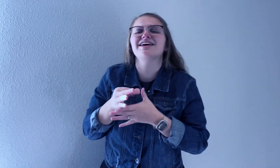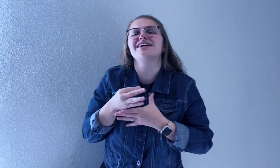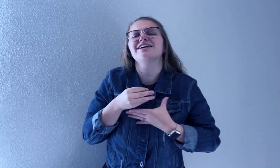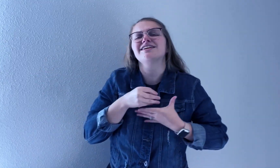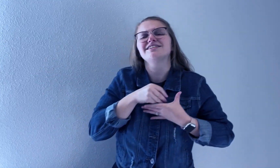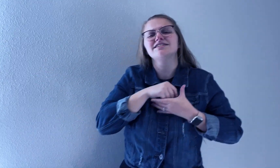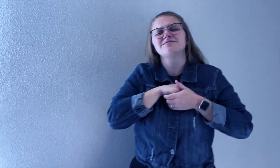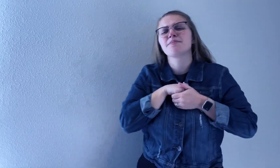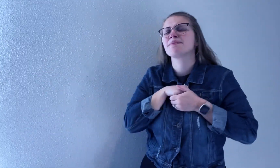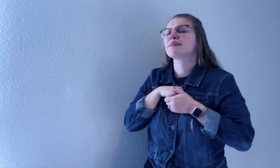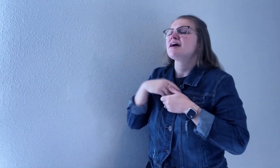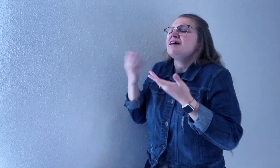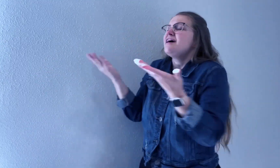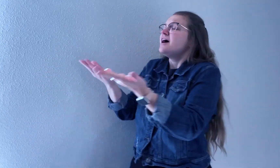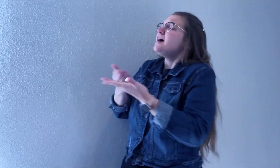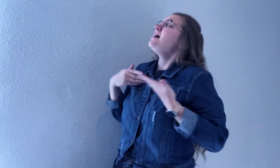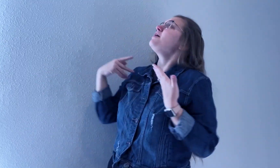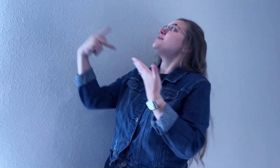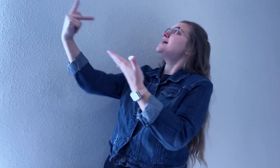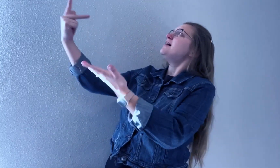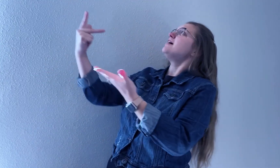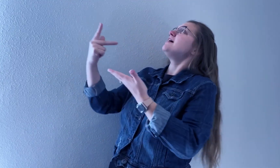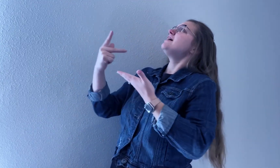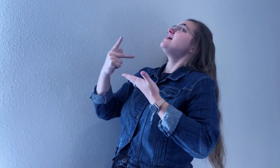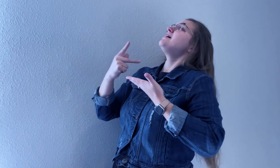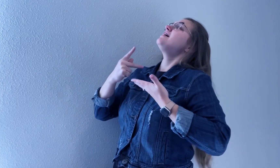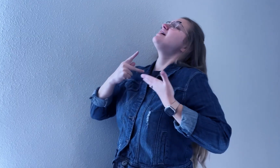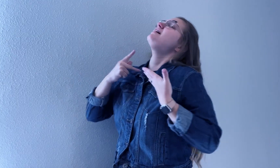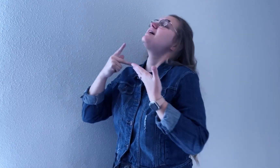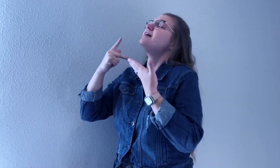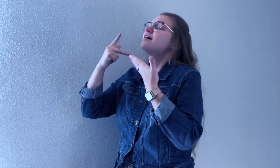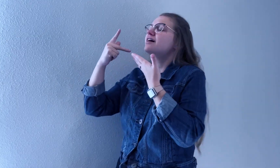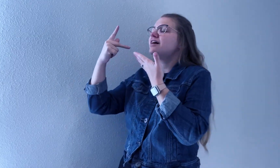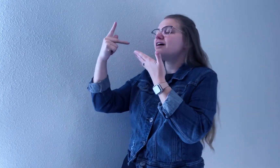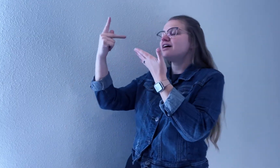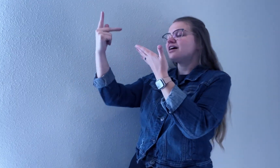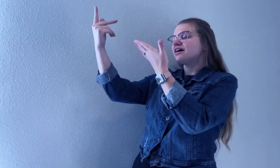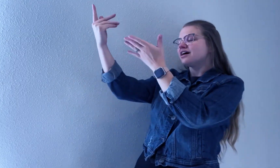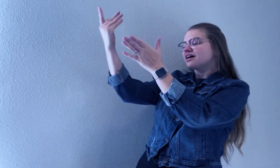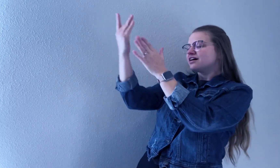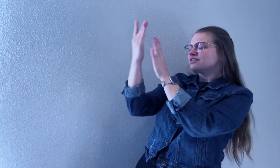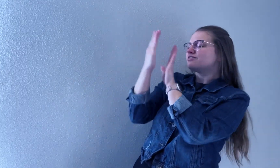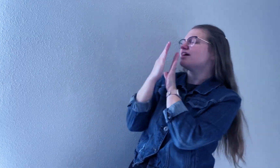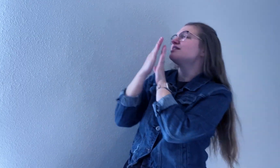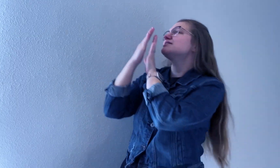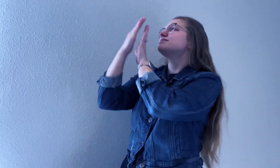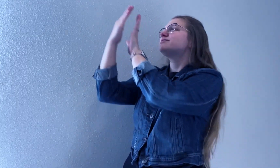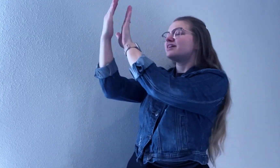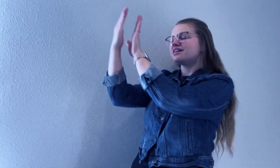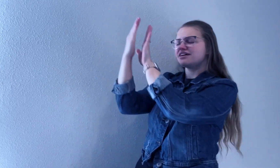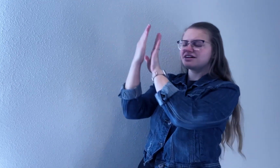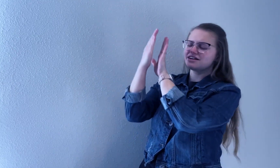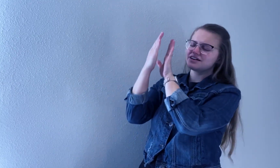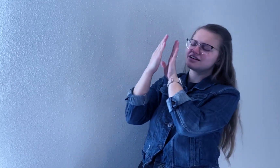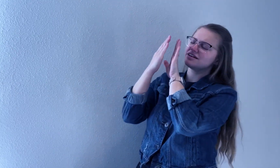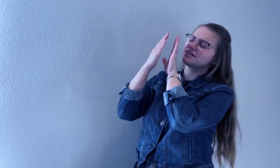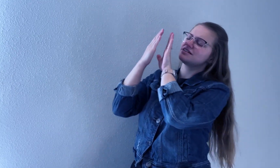Here we are, face to face